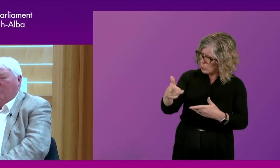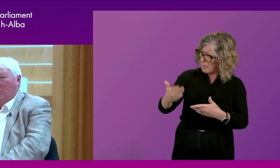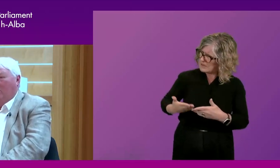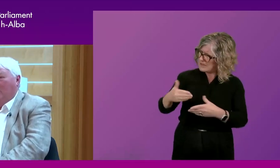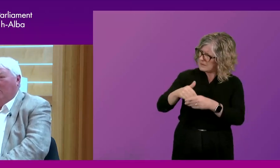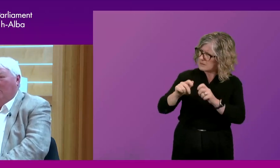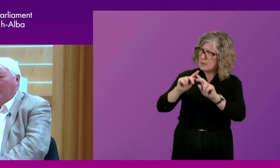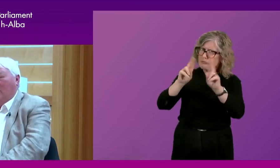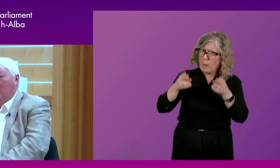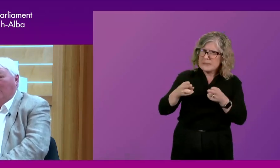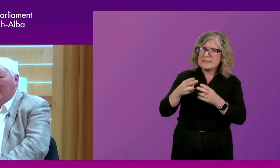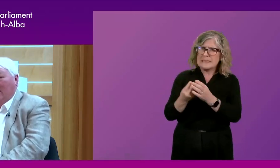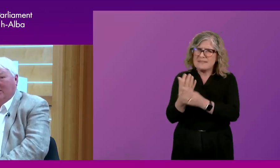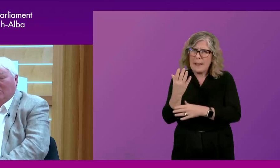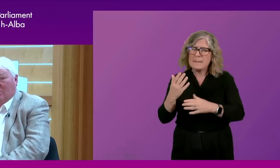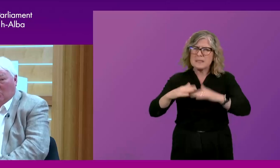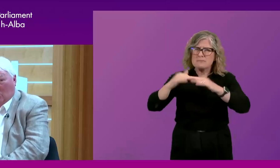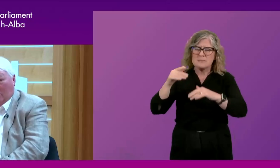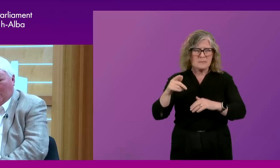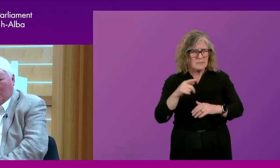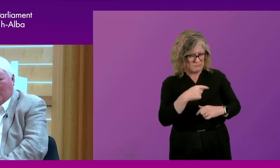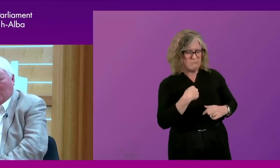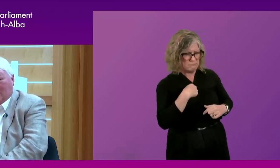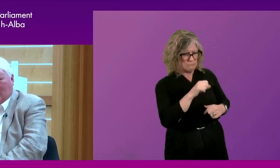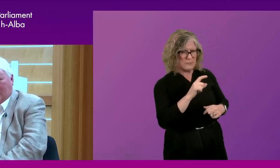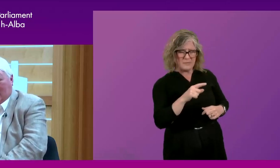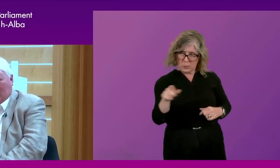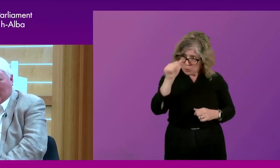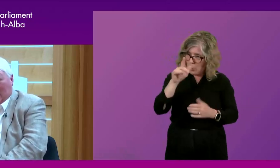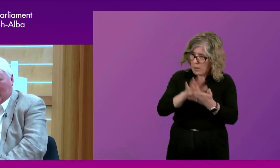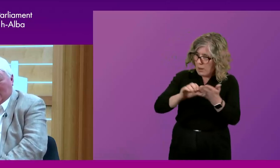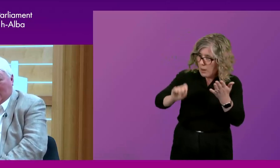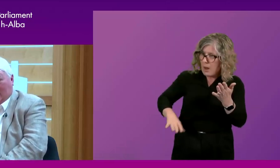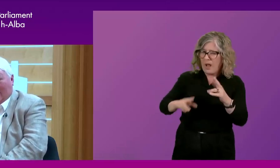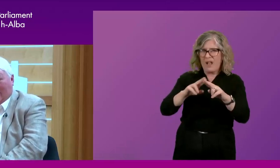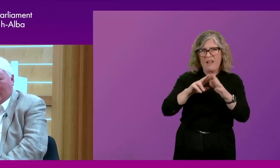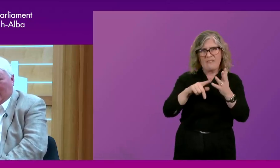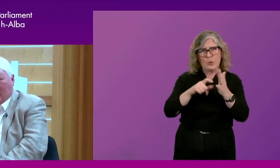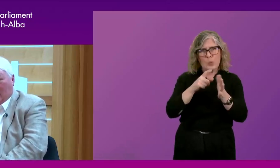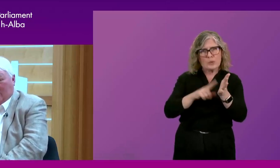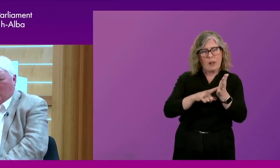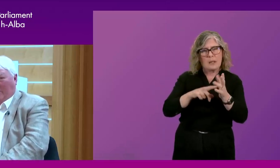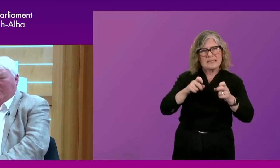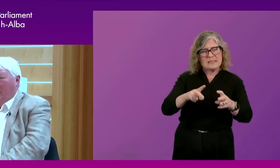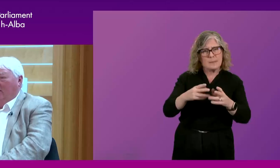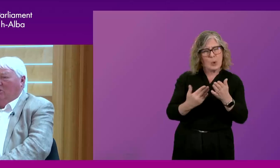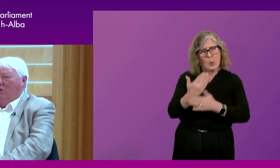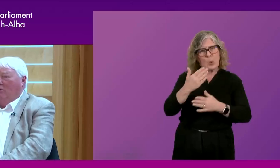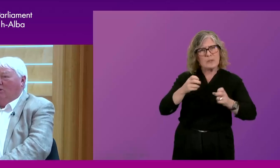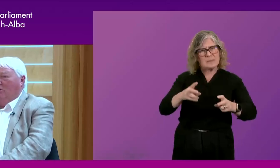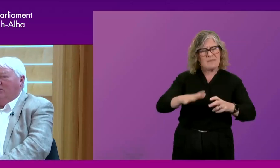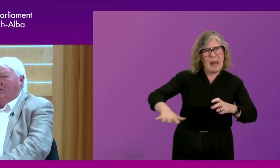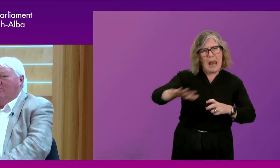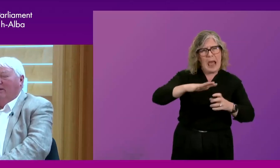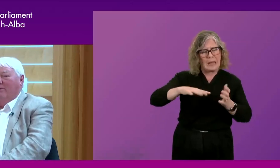yeah, I'm involved in property, but nothing to do with me. I said, you do know they're about to abolish the feudal system and bring in a new system of land tenure? I said, what? And he